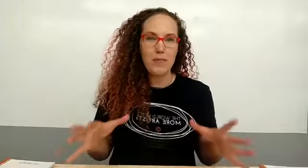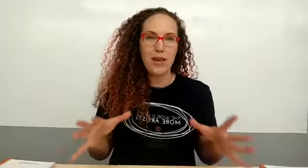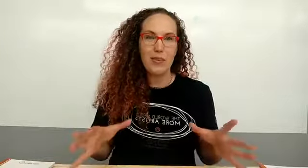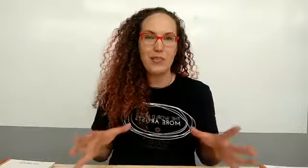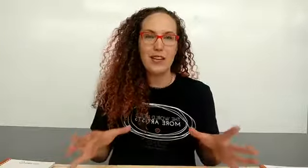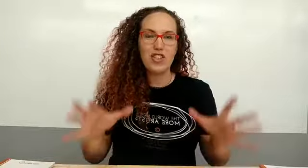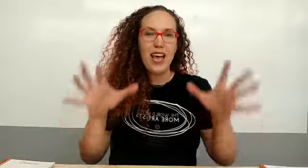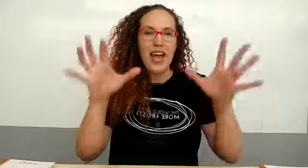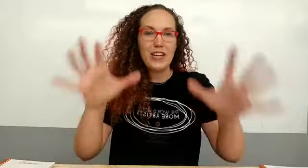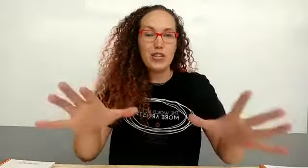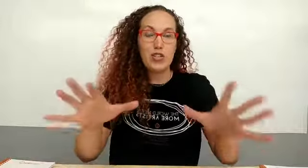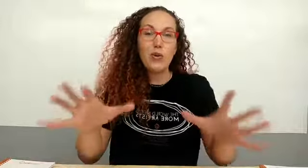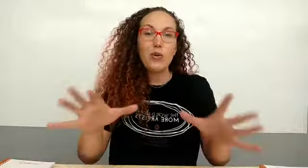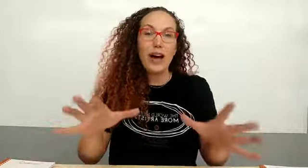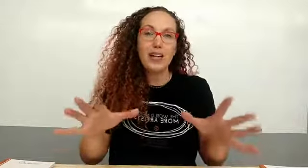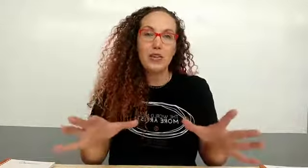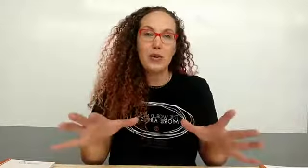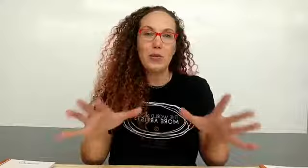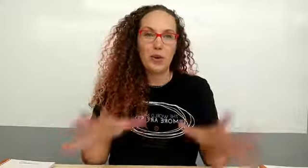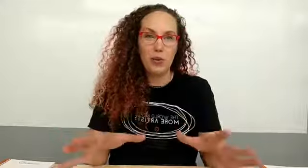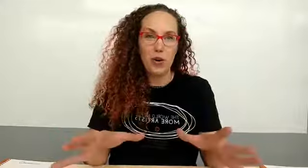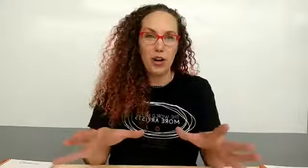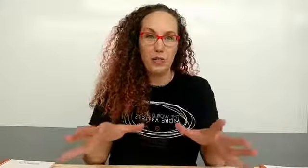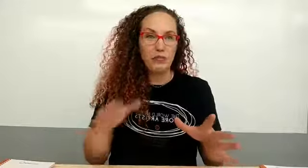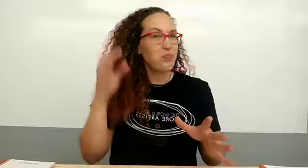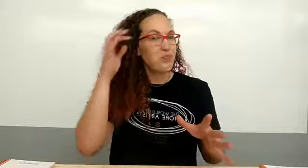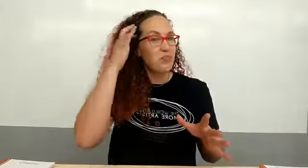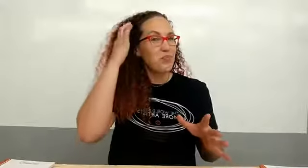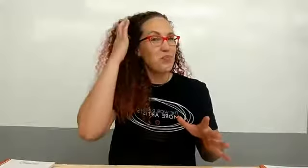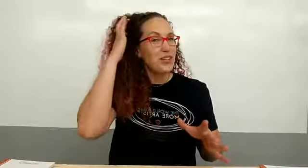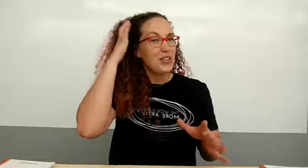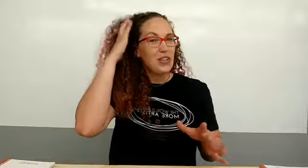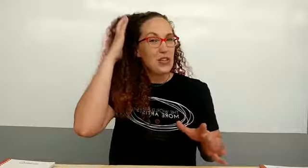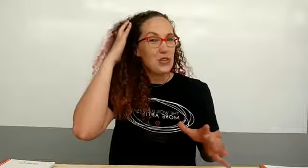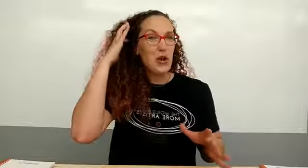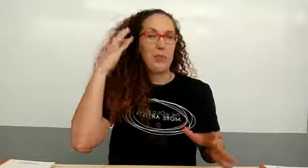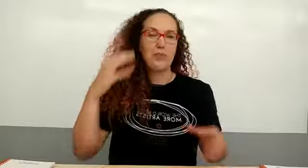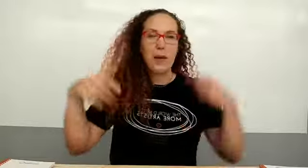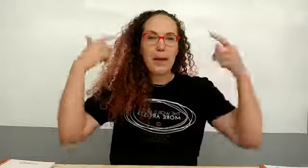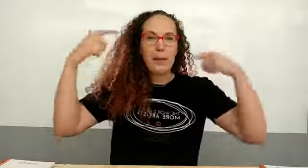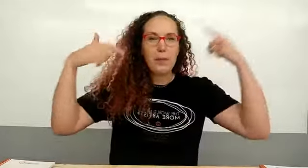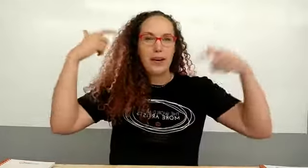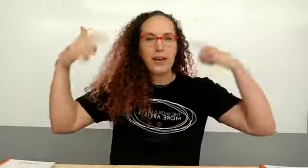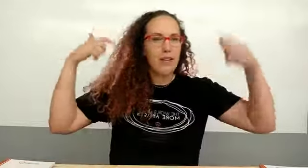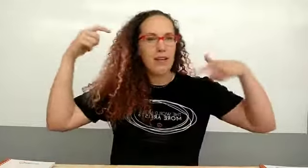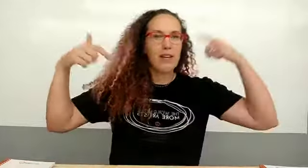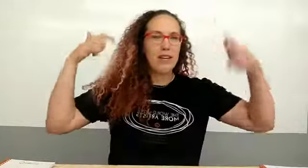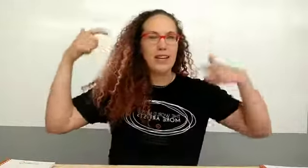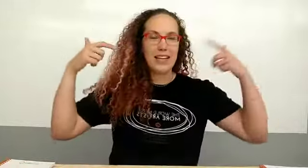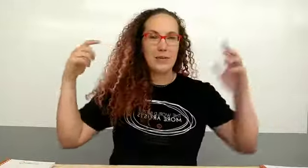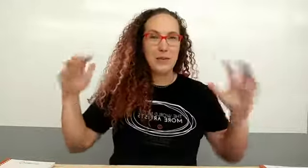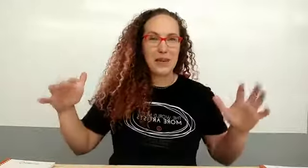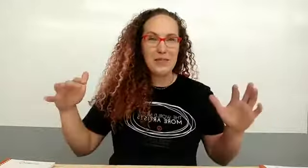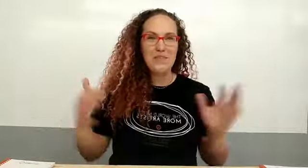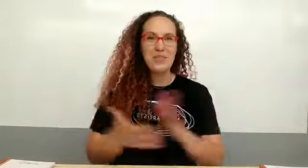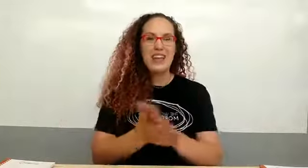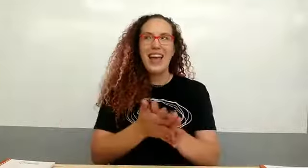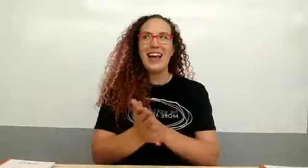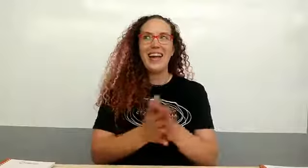that we teach and show you how to do it where you are so my little brain has been working and I